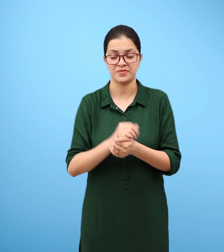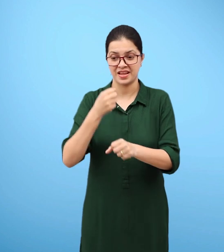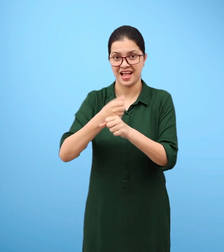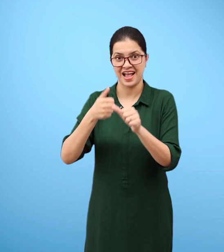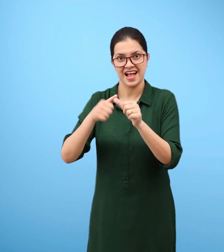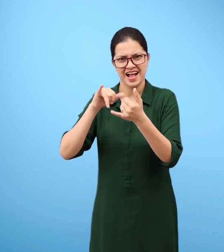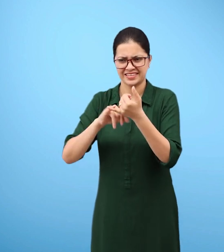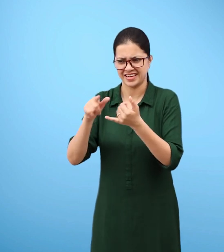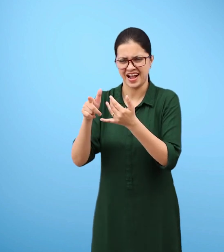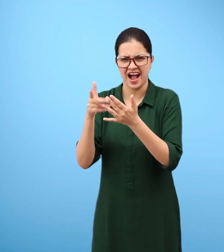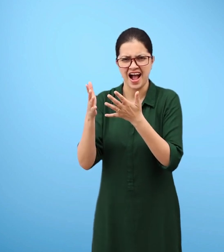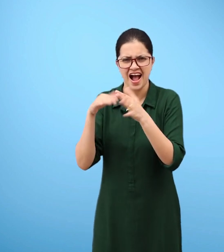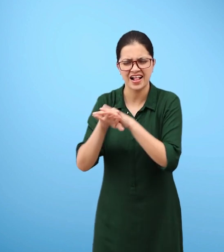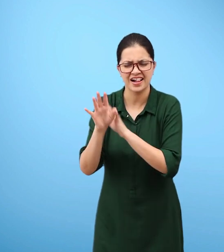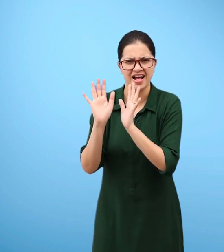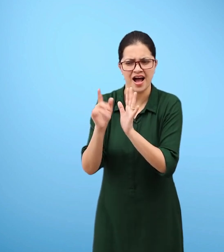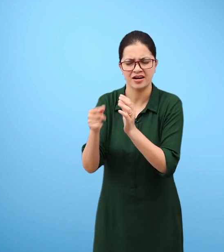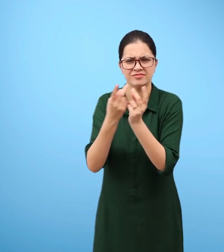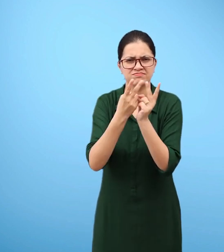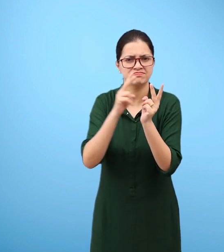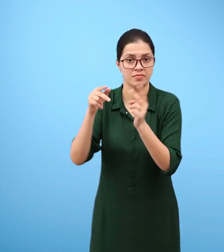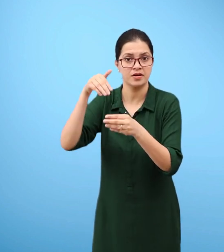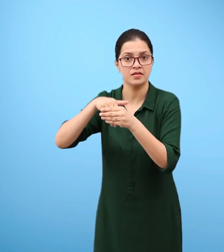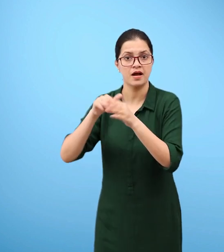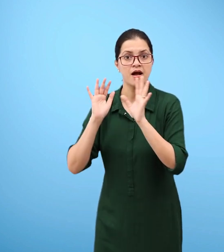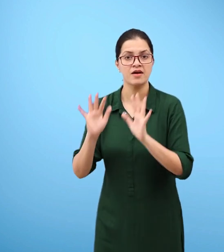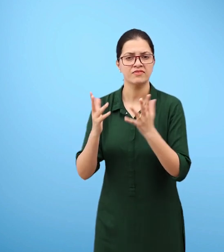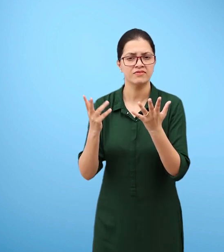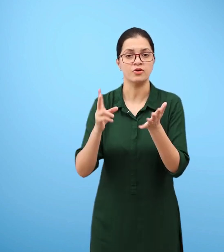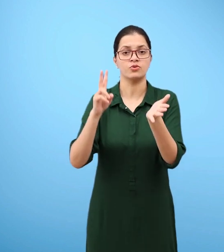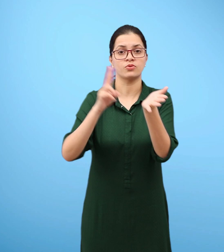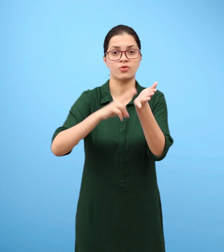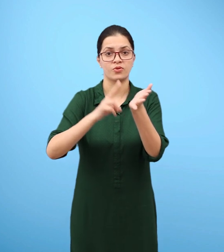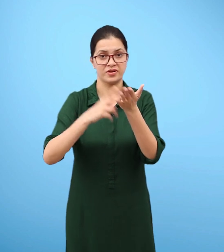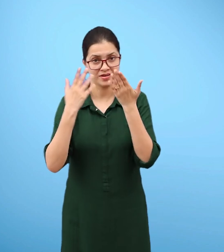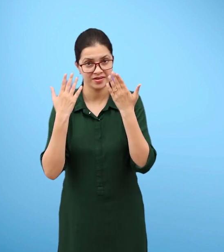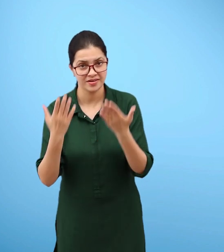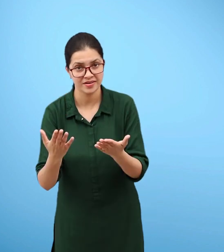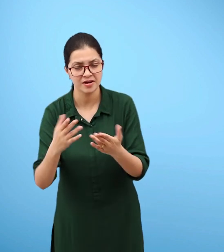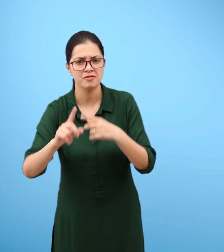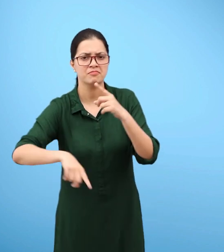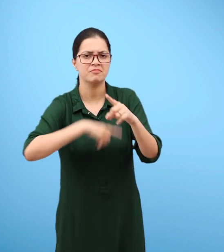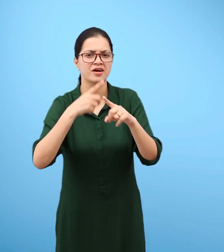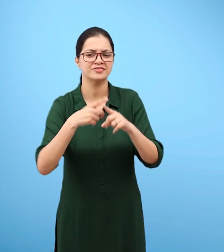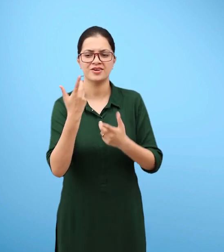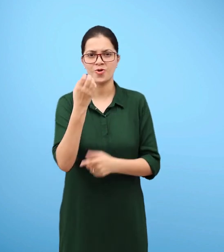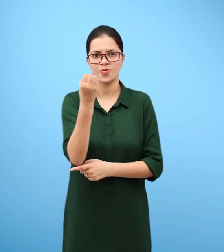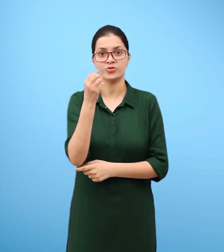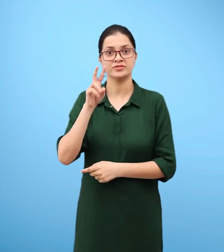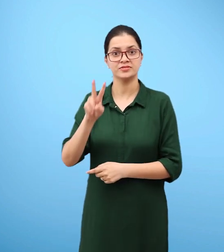The gases in air are mainly nitrogen, oxygen, small amount of carbon dioxide and many